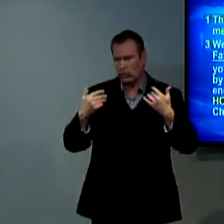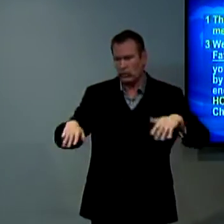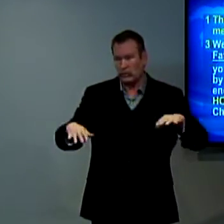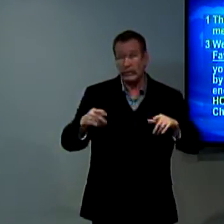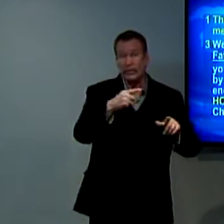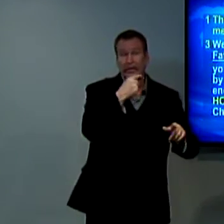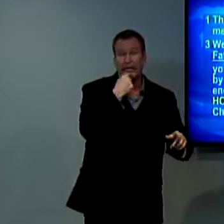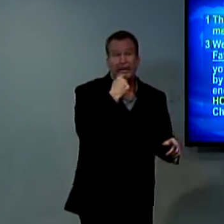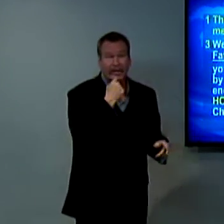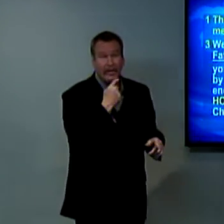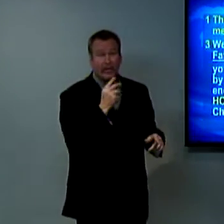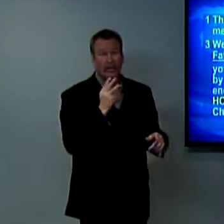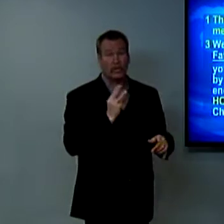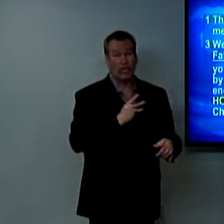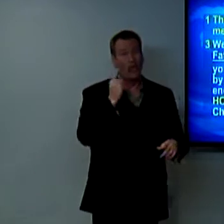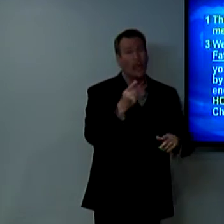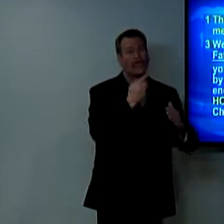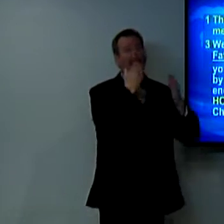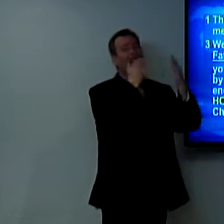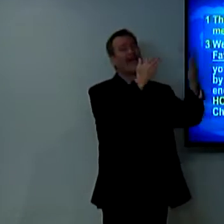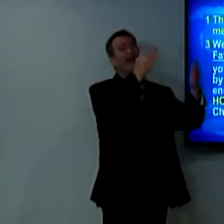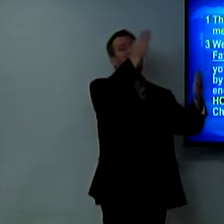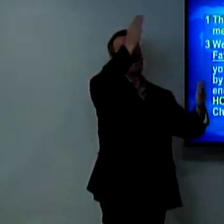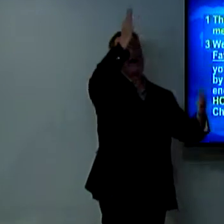these believers in Thessalonica were experiencing